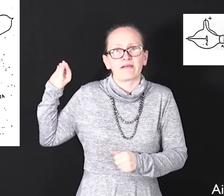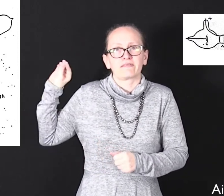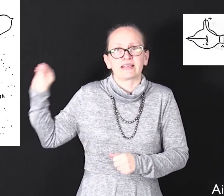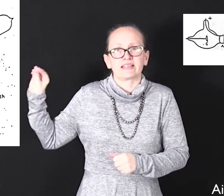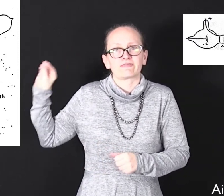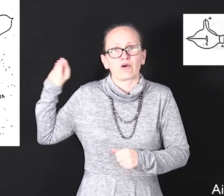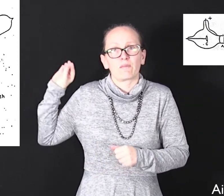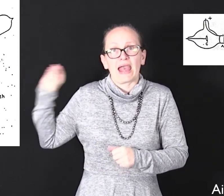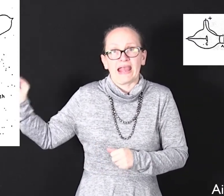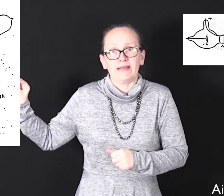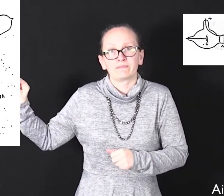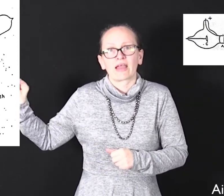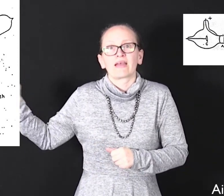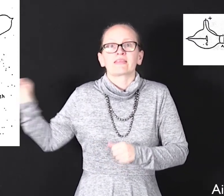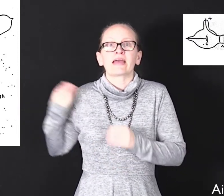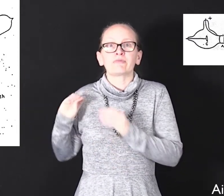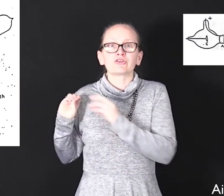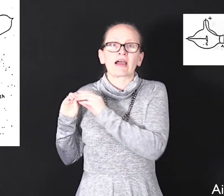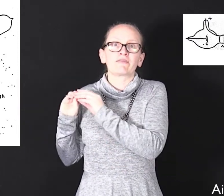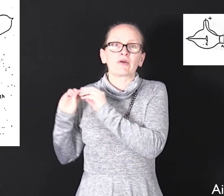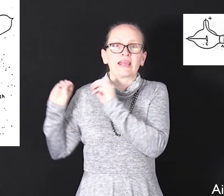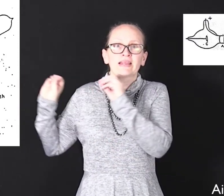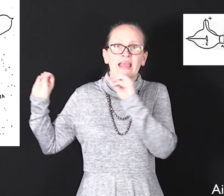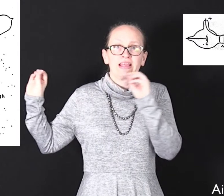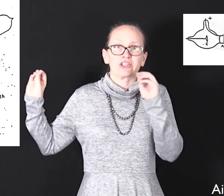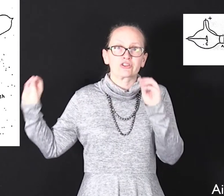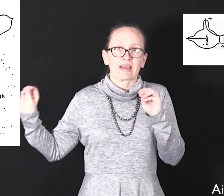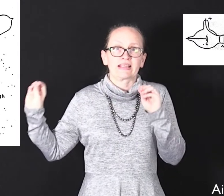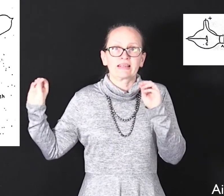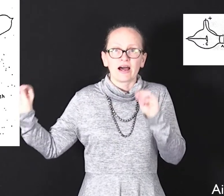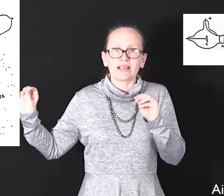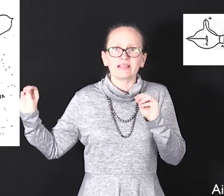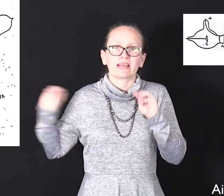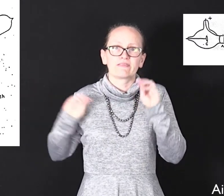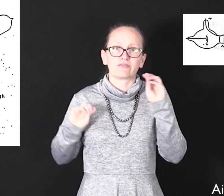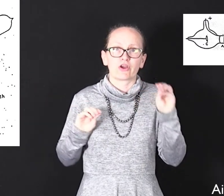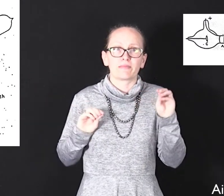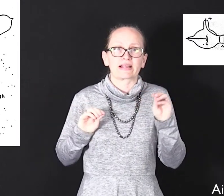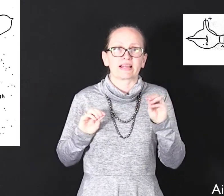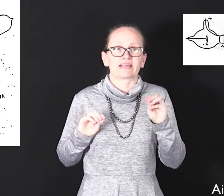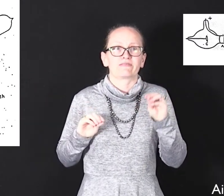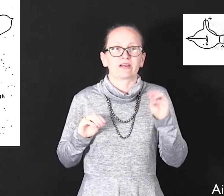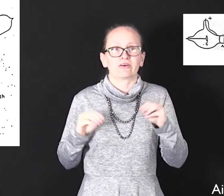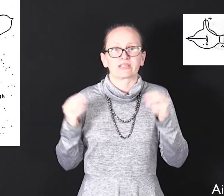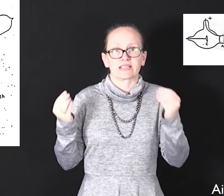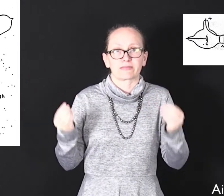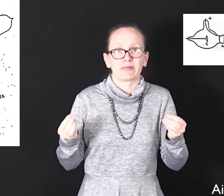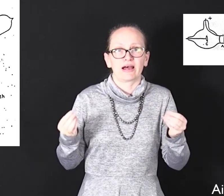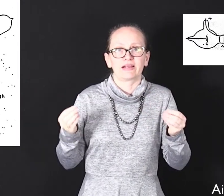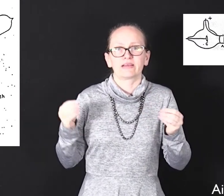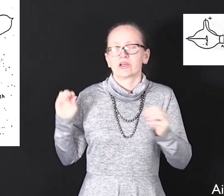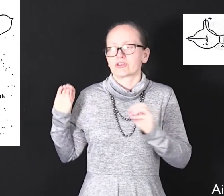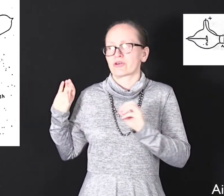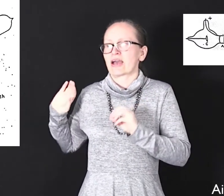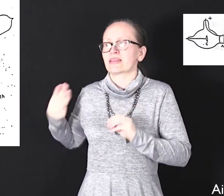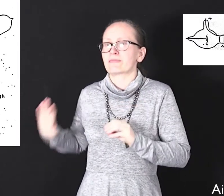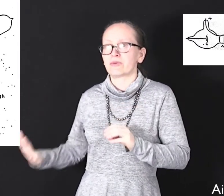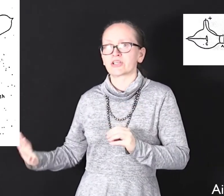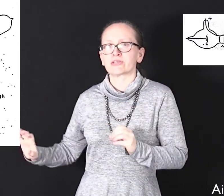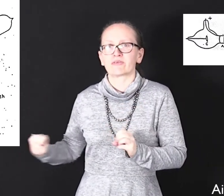released from A. They will travel in a straight line if no magnetic field is applied. So at the bottom of